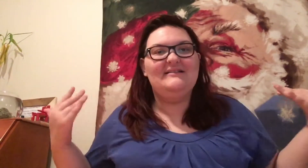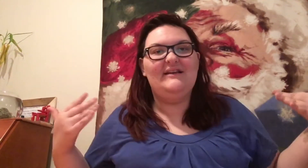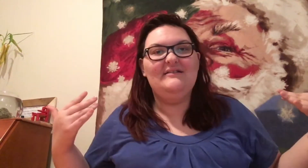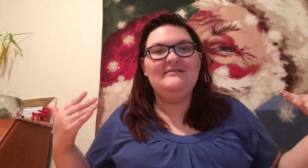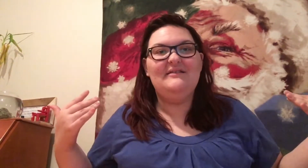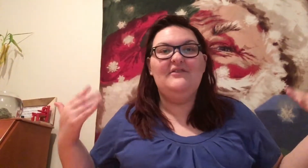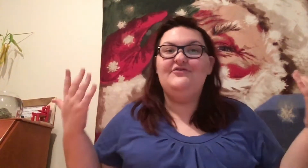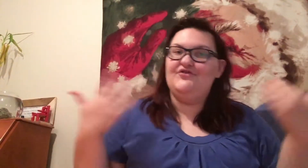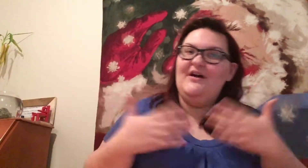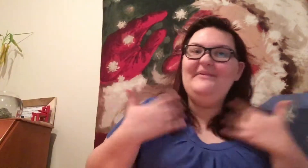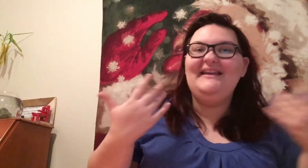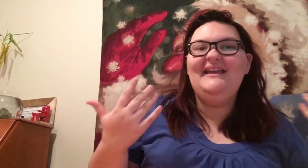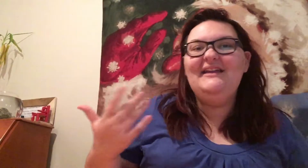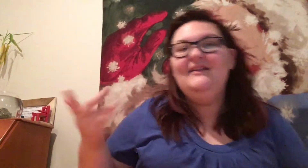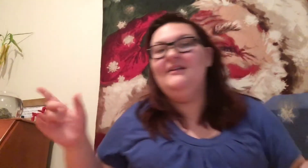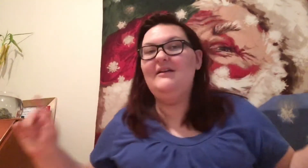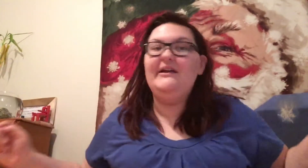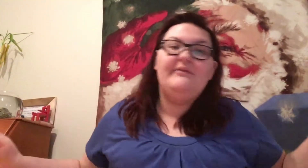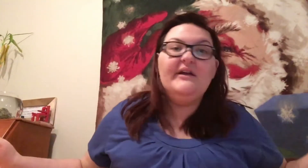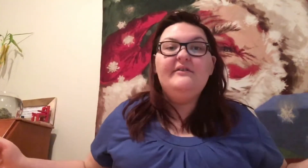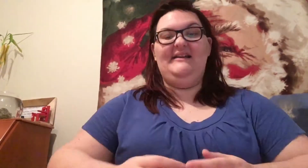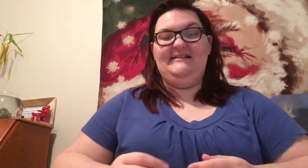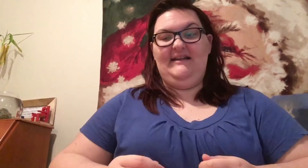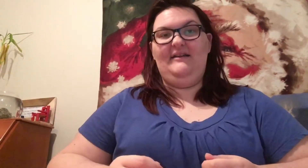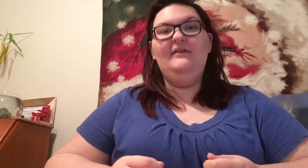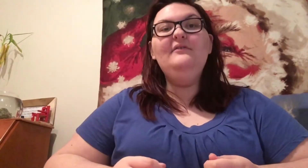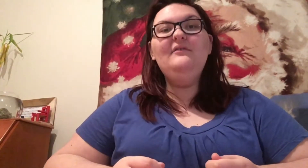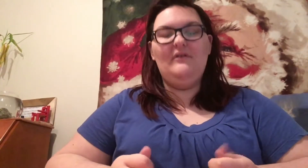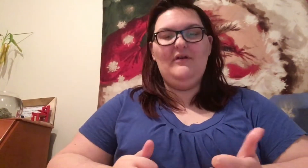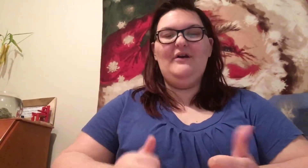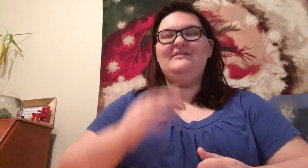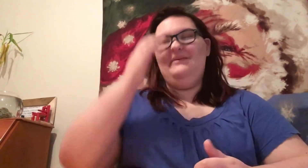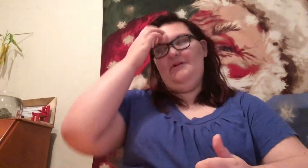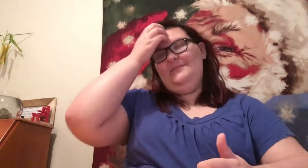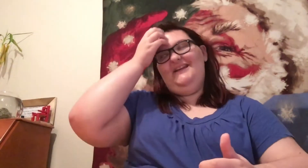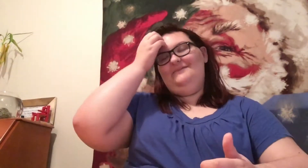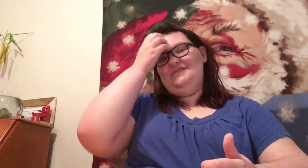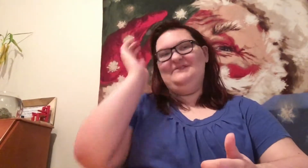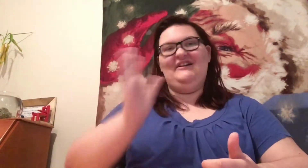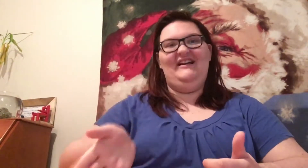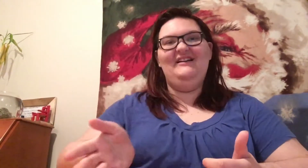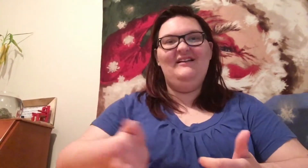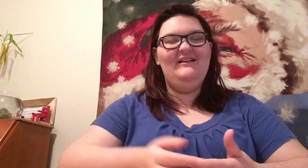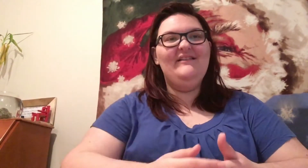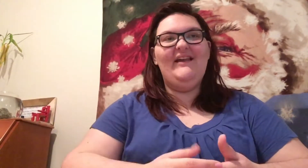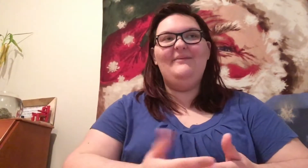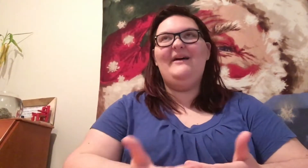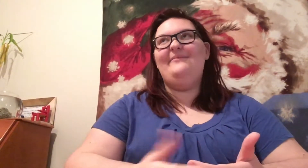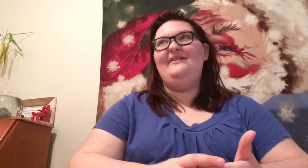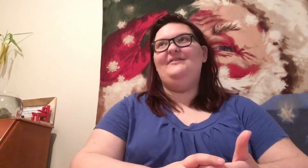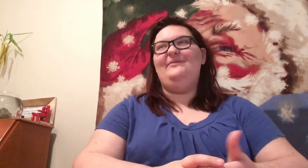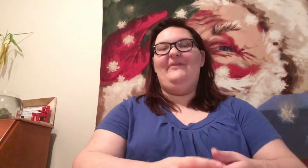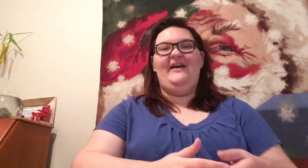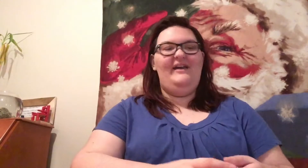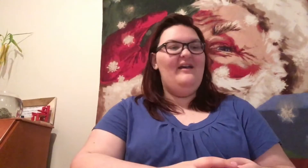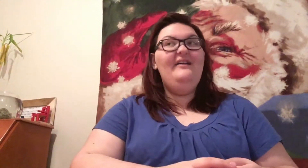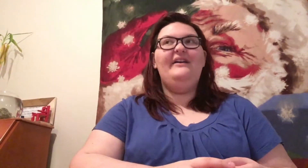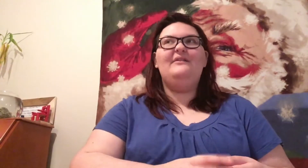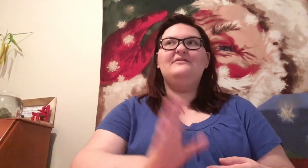skills. Drama kid. Here we go. I said, oh, it's my mom again. I'm so sorry. Wait, I better reply. He goes,